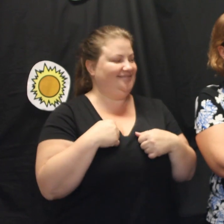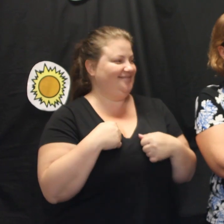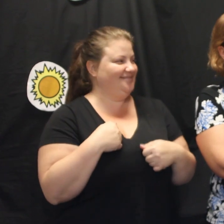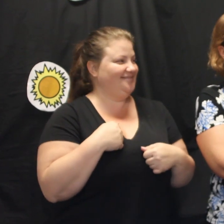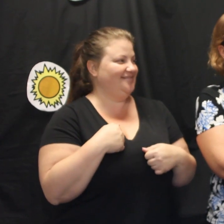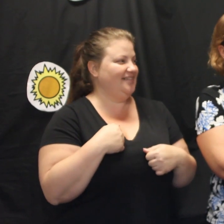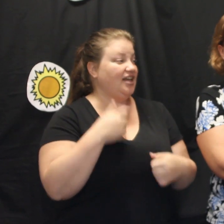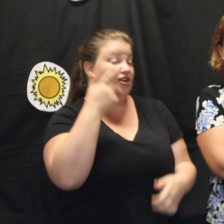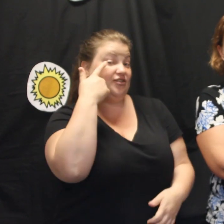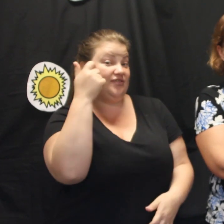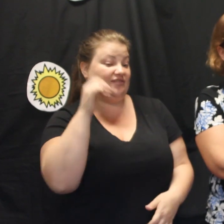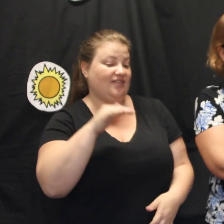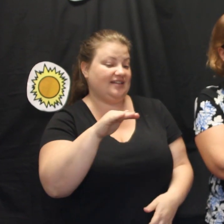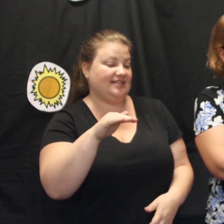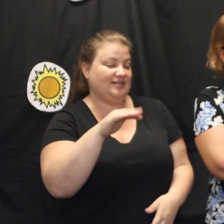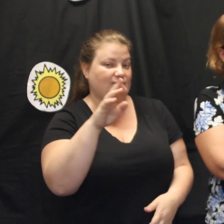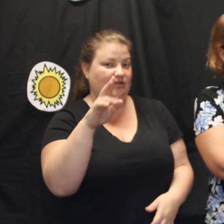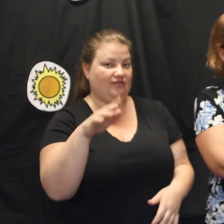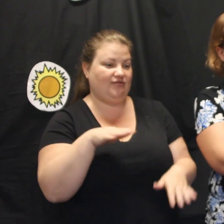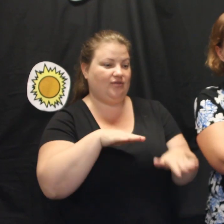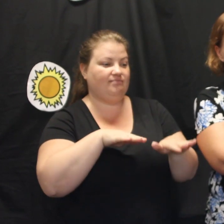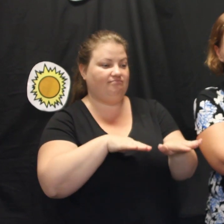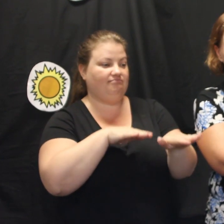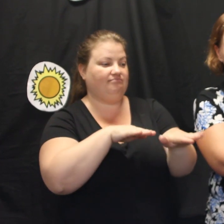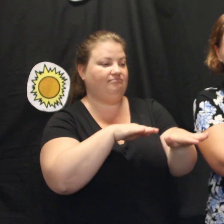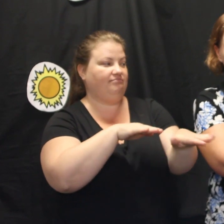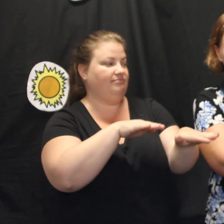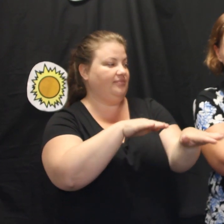Dad gives me a badge, just like this.